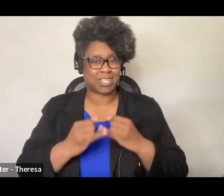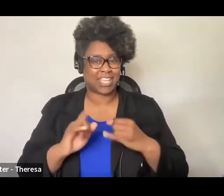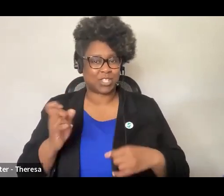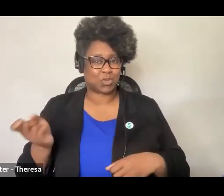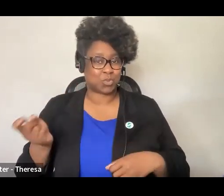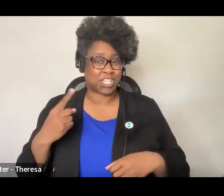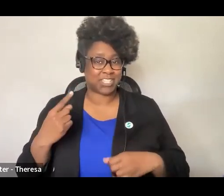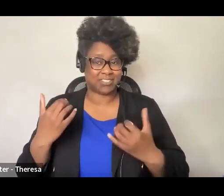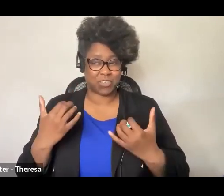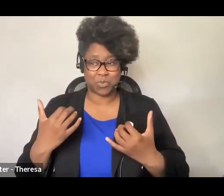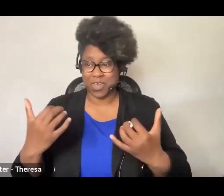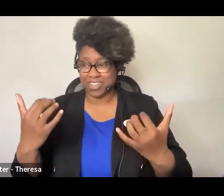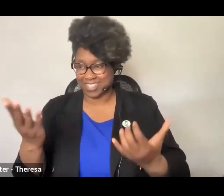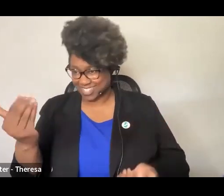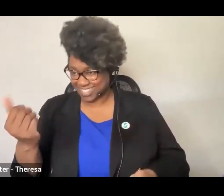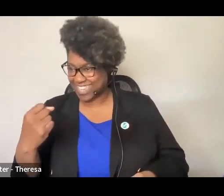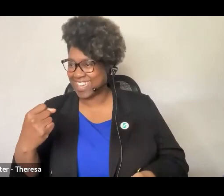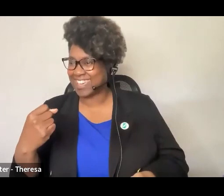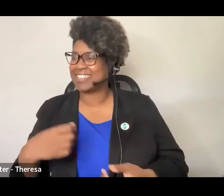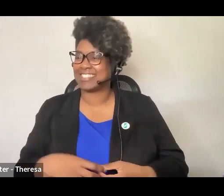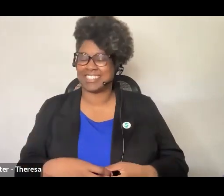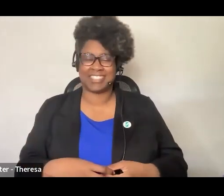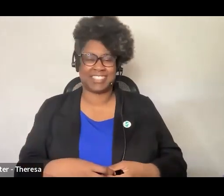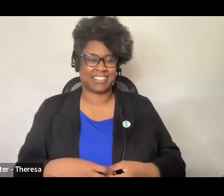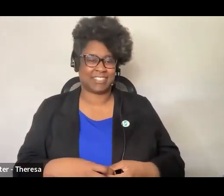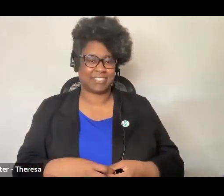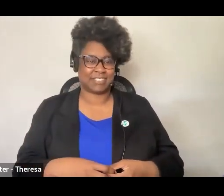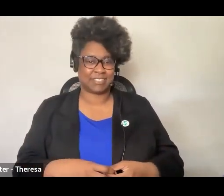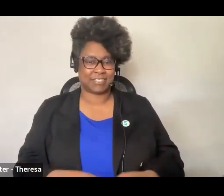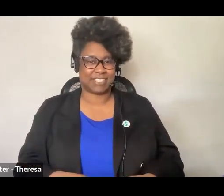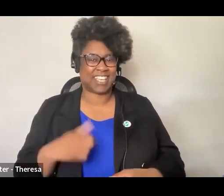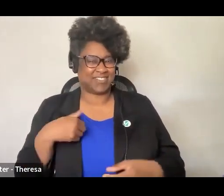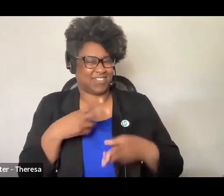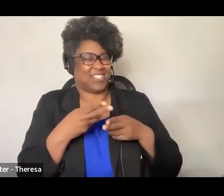from the audience yeah and then I'm short